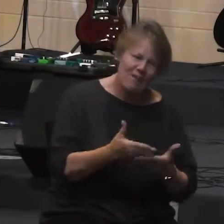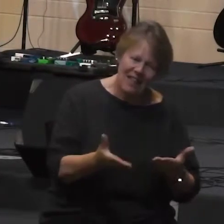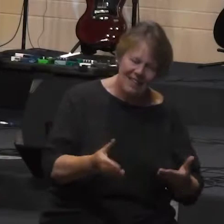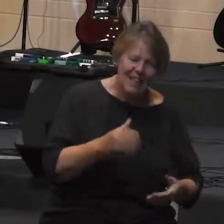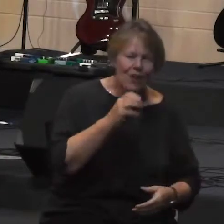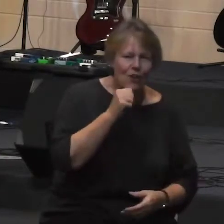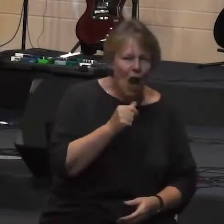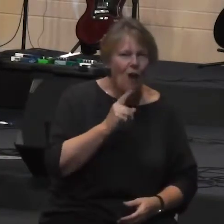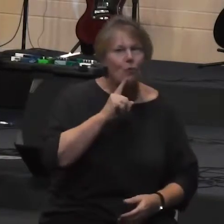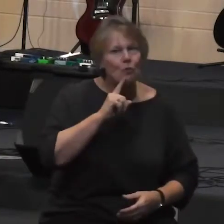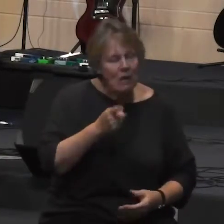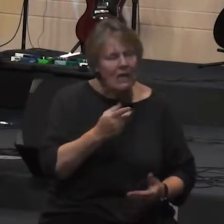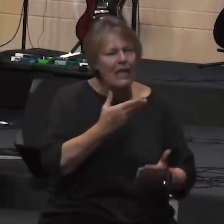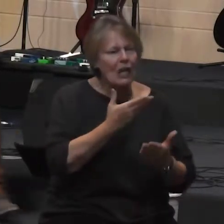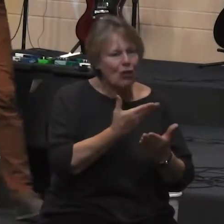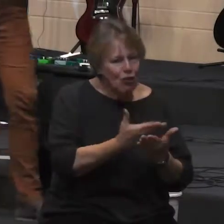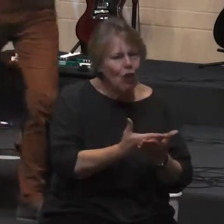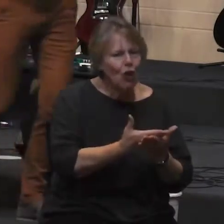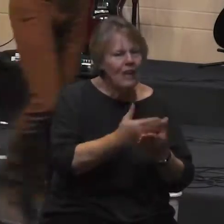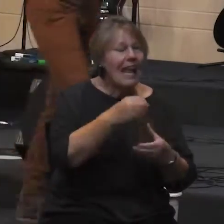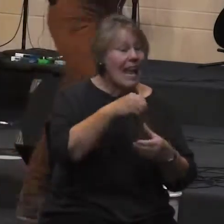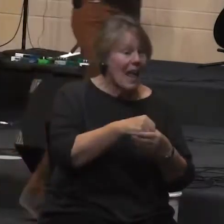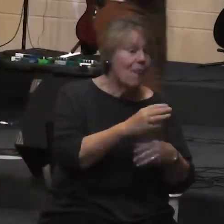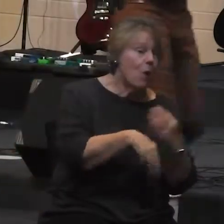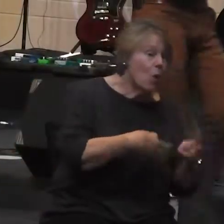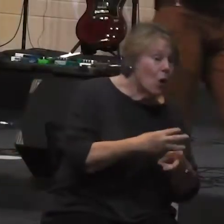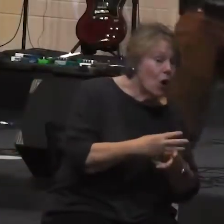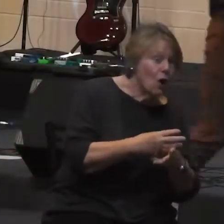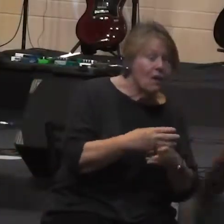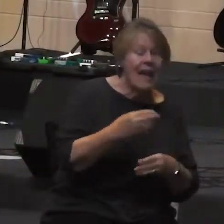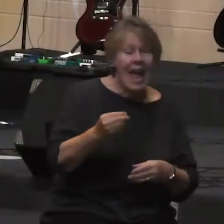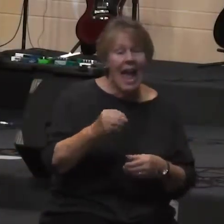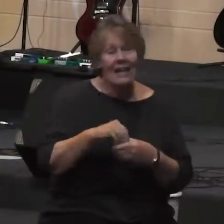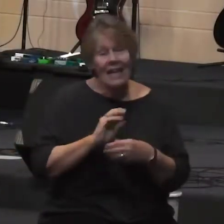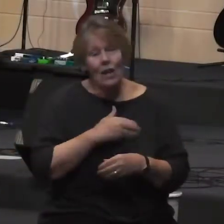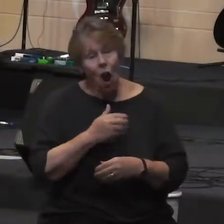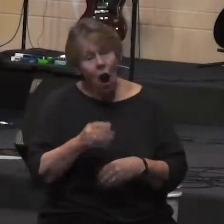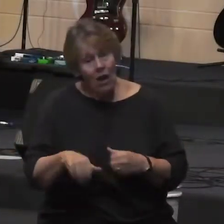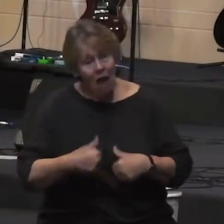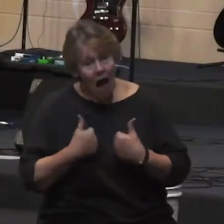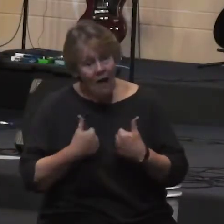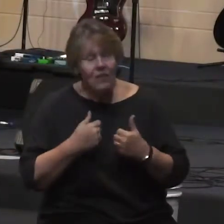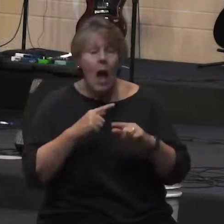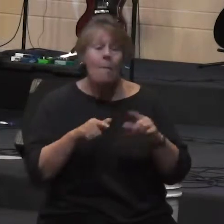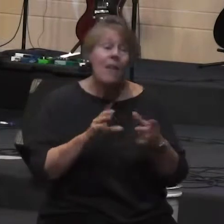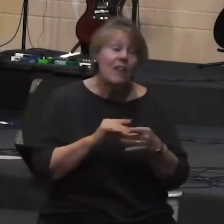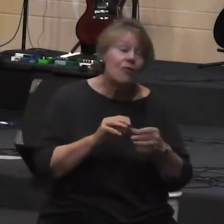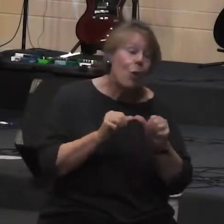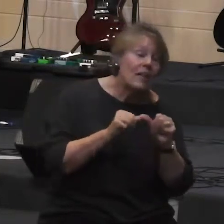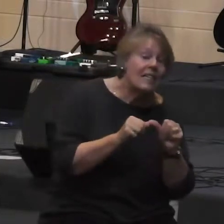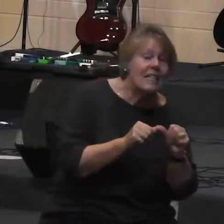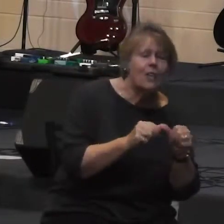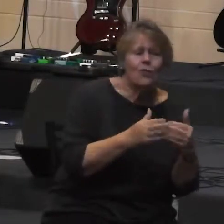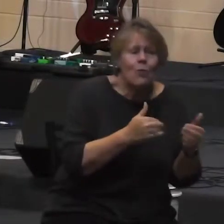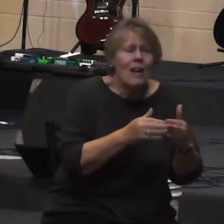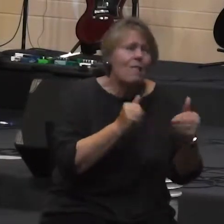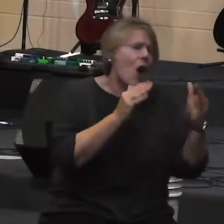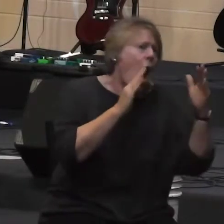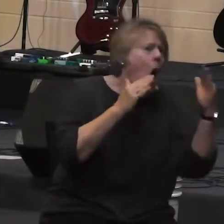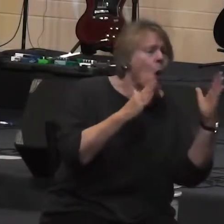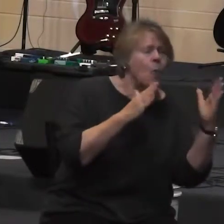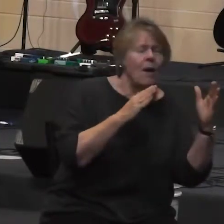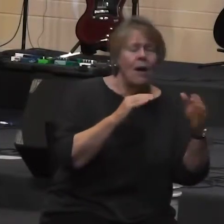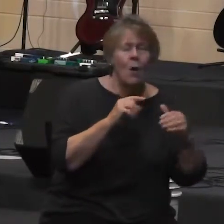good in the world and in our lives but the story continues and says whatever hope whatever hurt whatever despair whatever